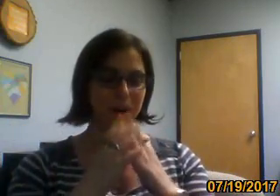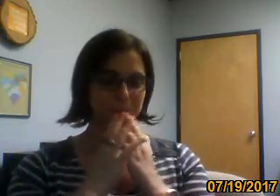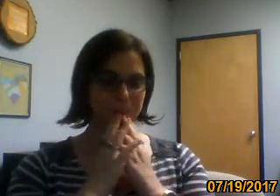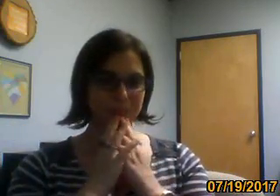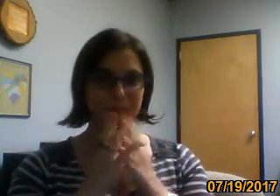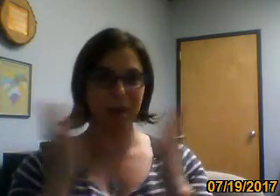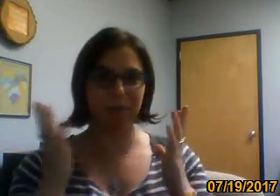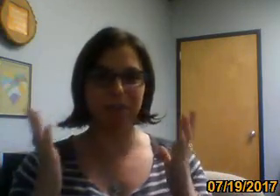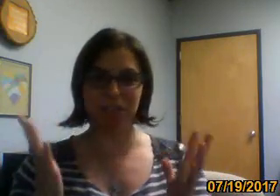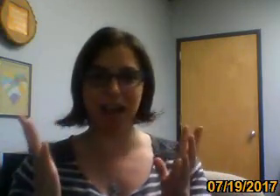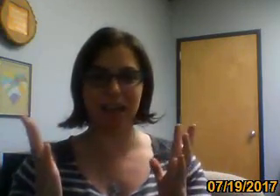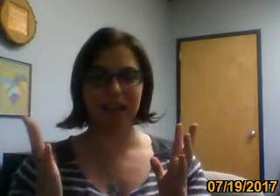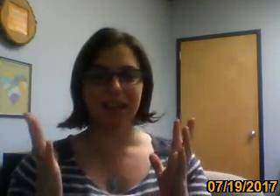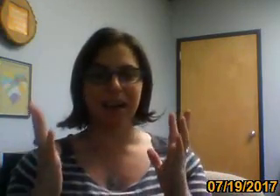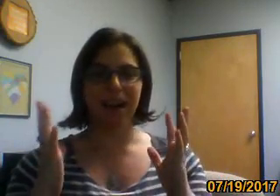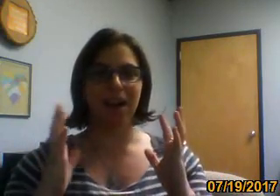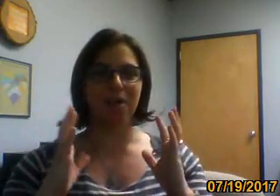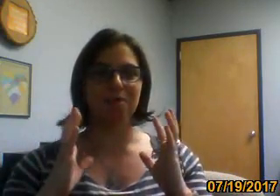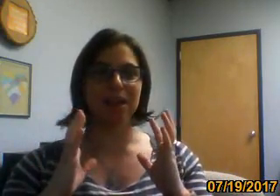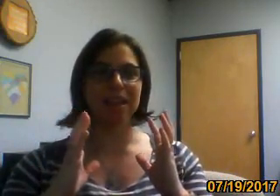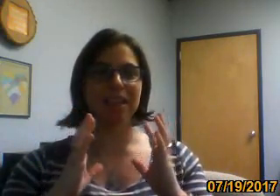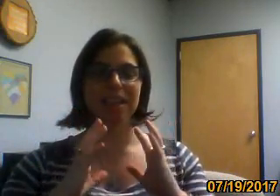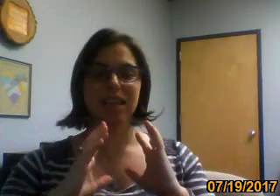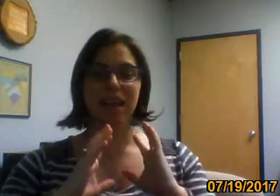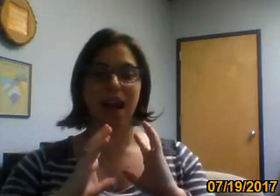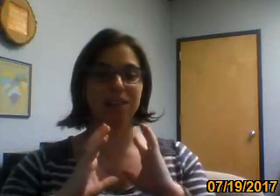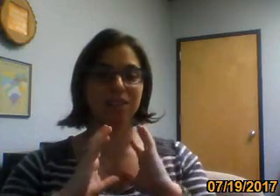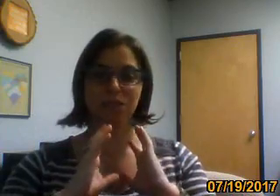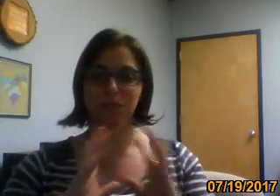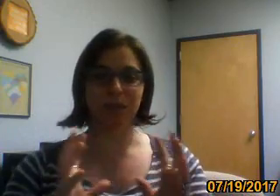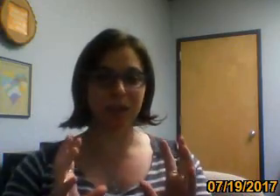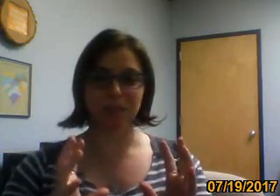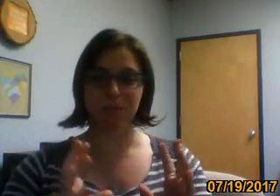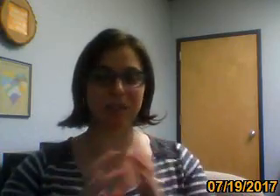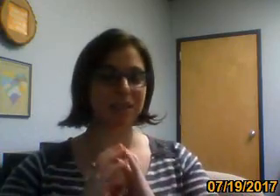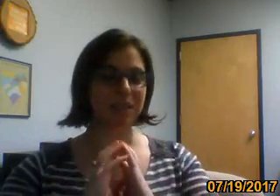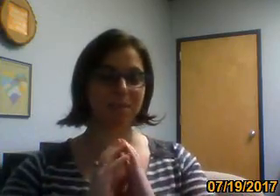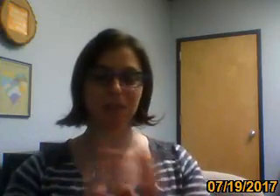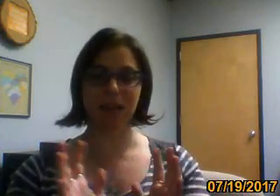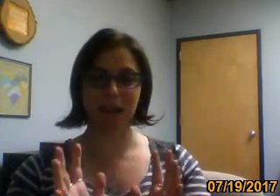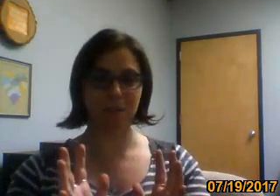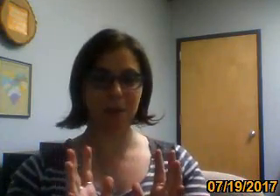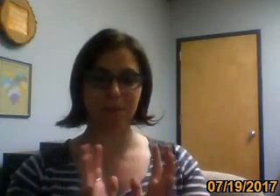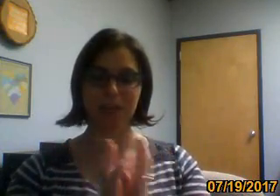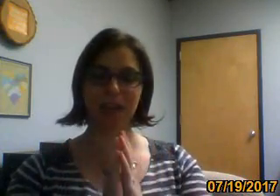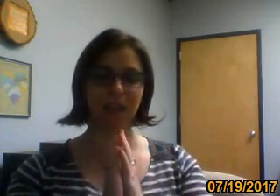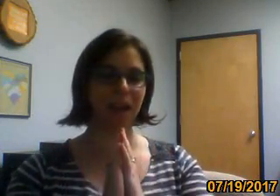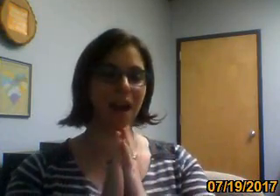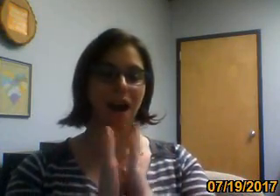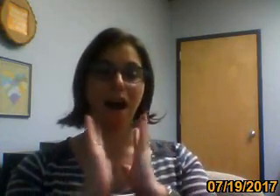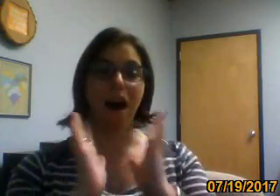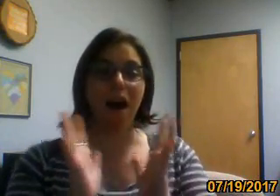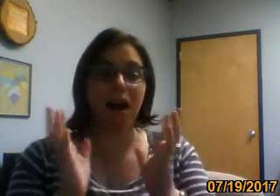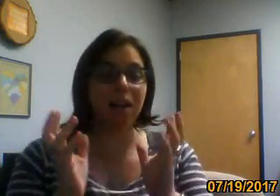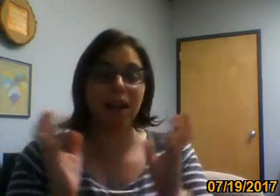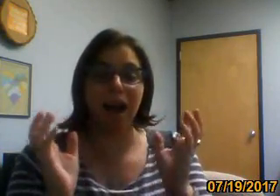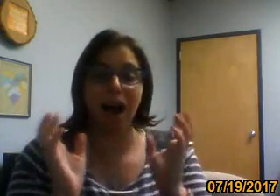um, paper mache. Um, he has this really awesome piece. He made it out of paper mache. Like, like,